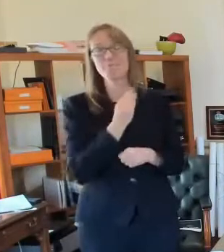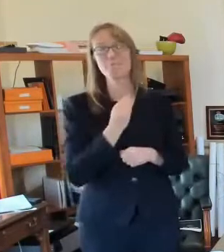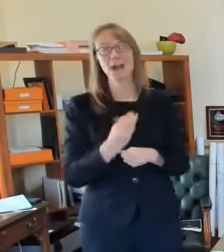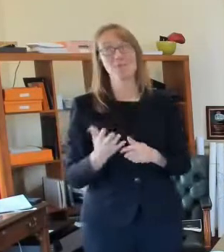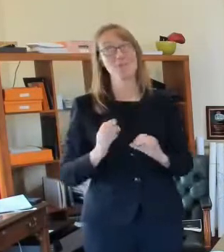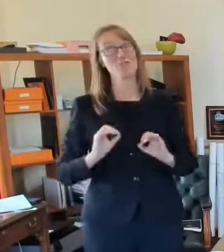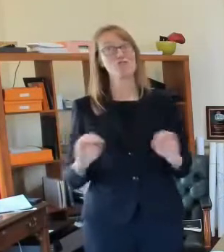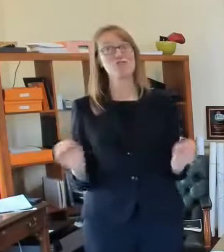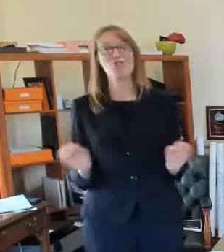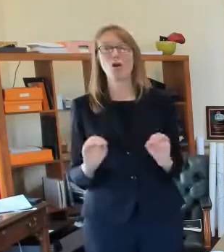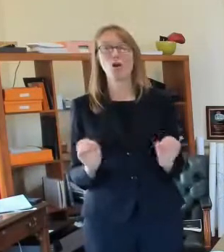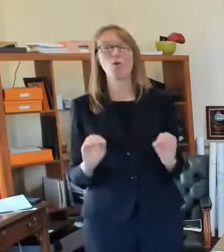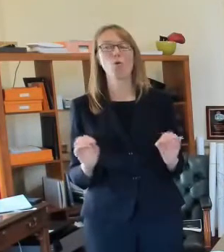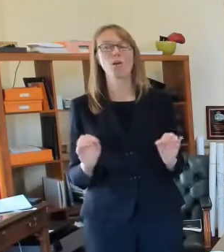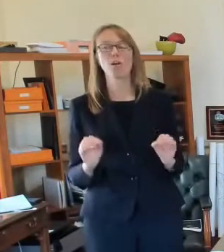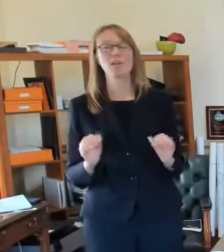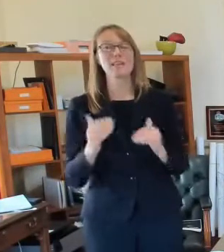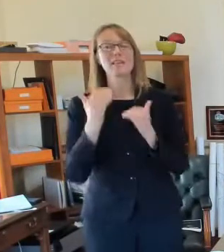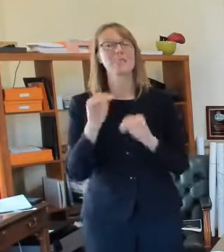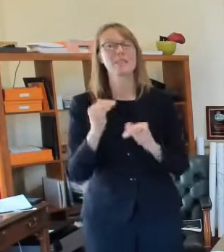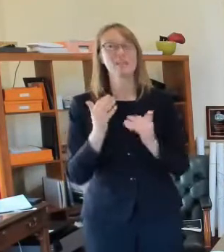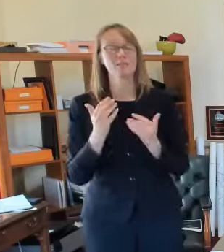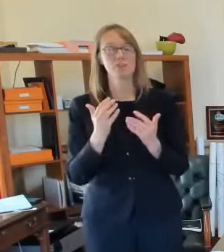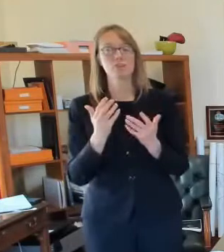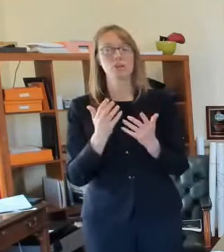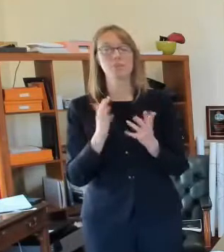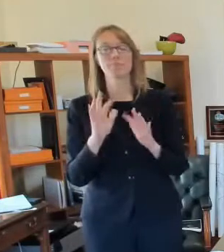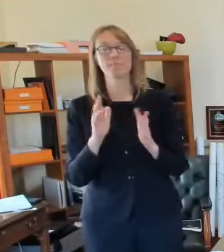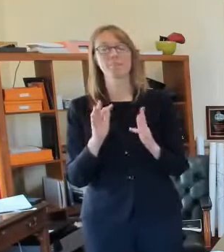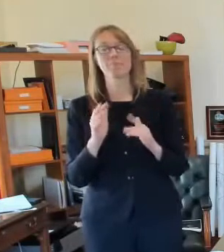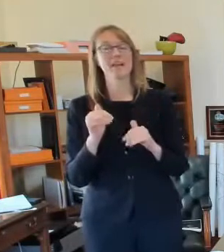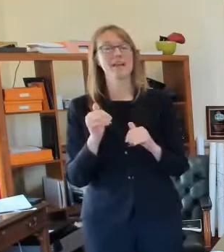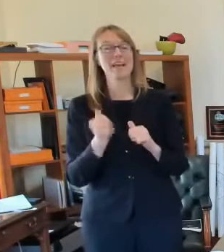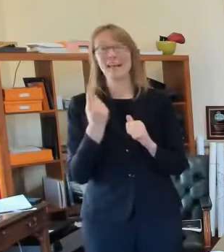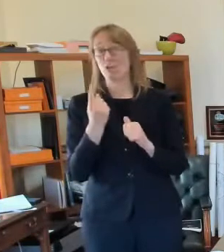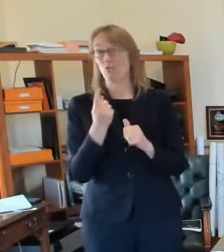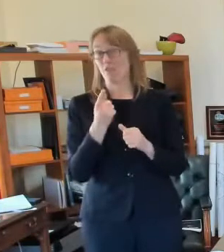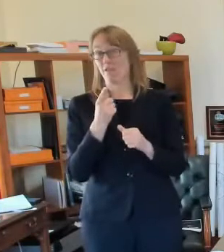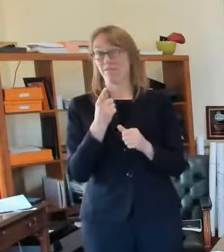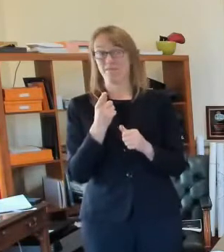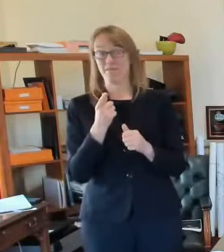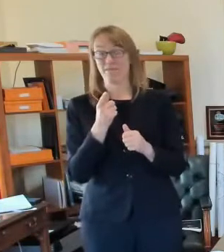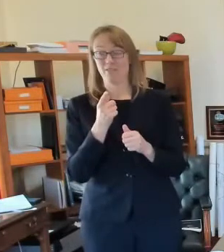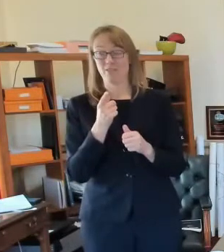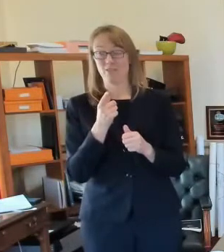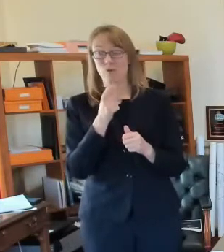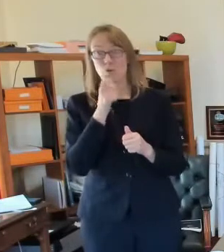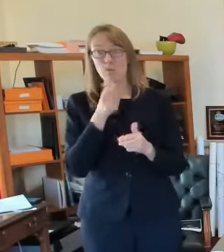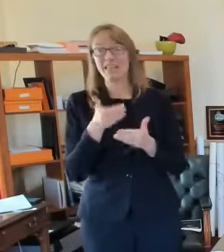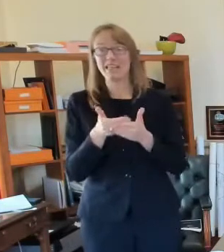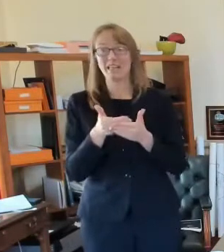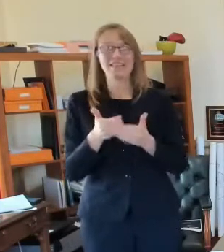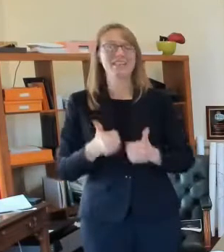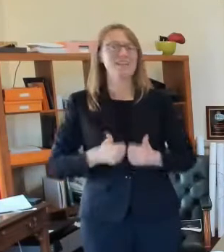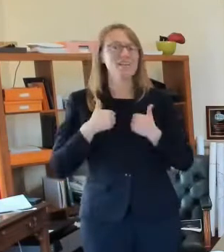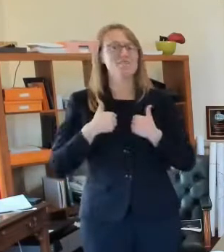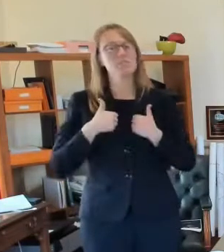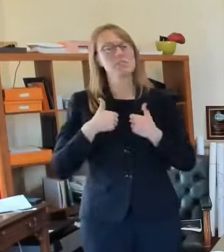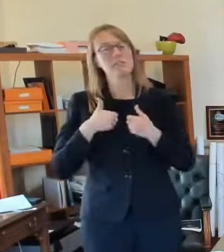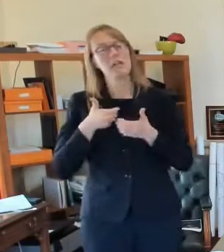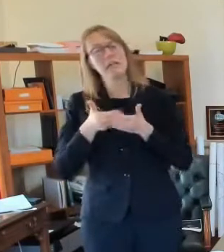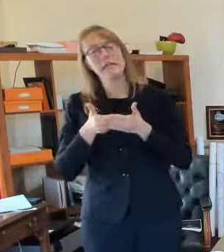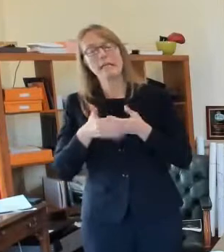this applies to anybody in in the region uh there is not a residency requirement for